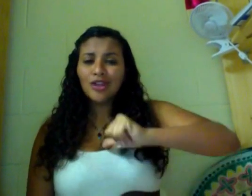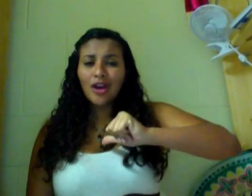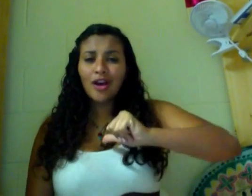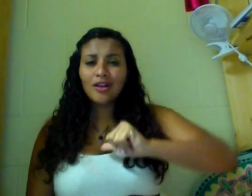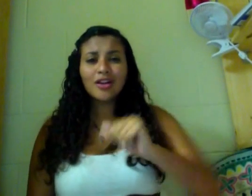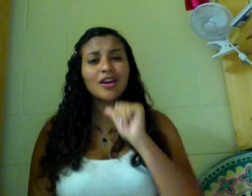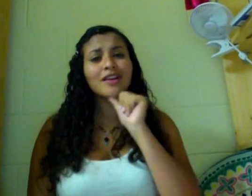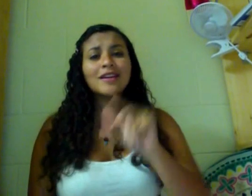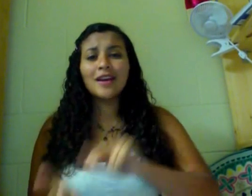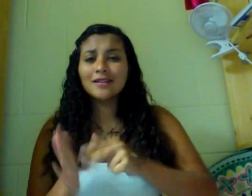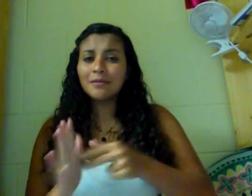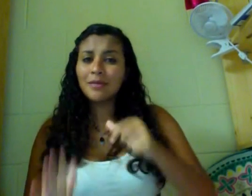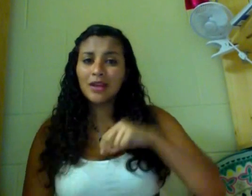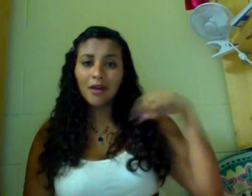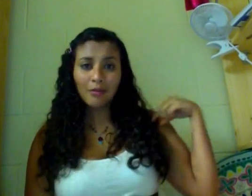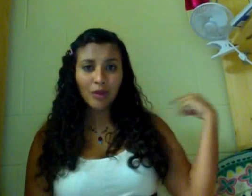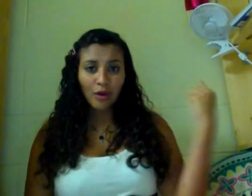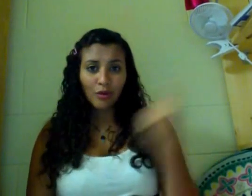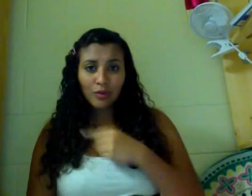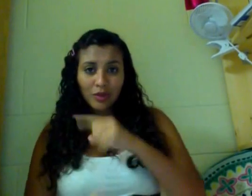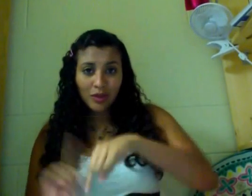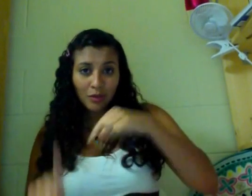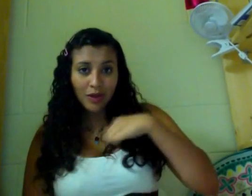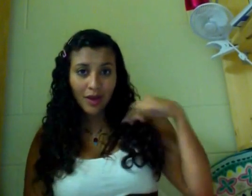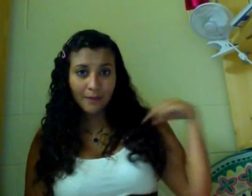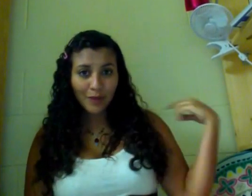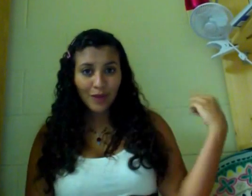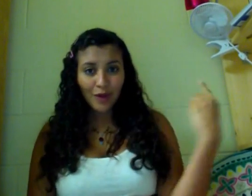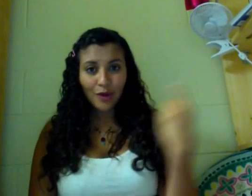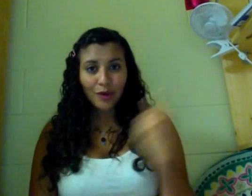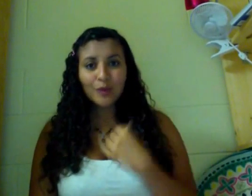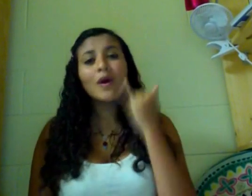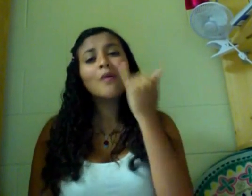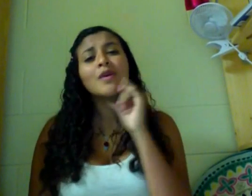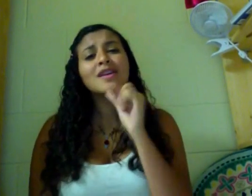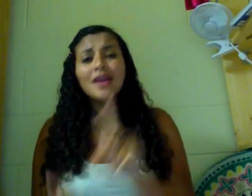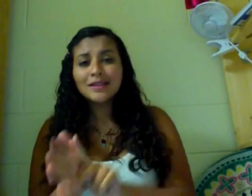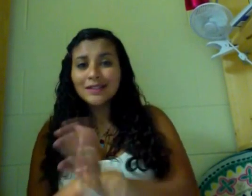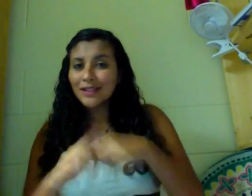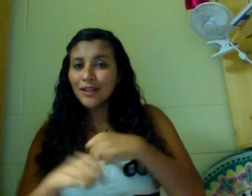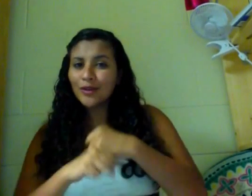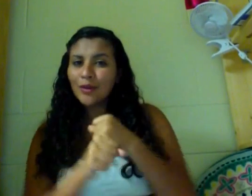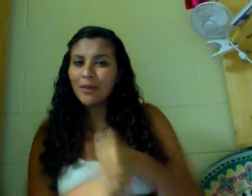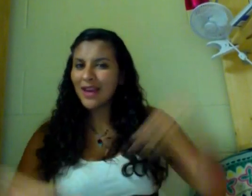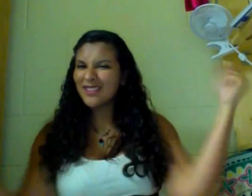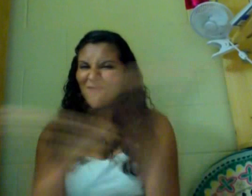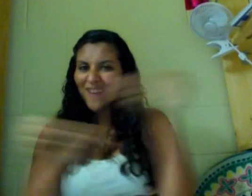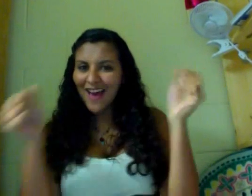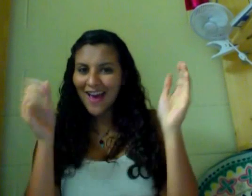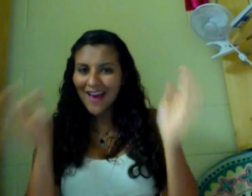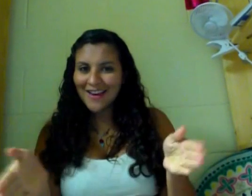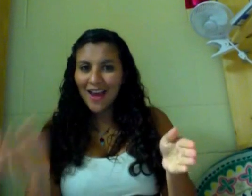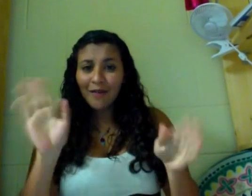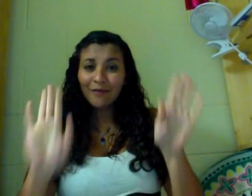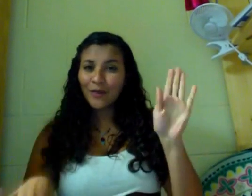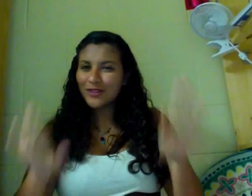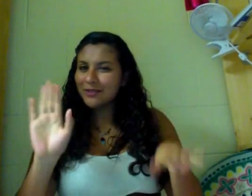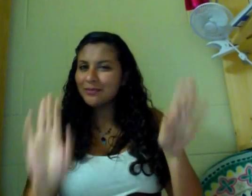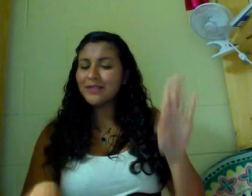taller Doesn't mean I'm lonely when I'm alone What doesn't kill you makes you brighter, who's a